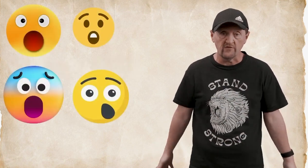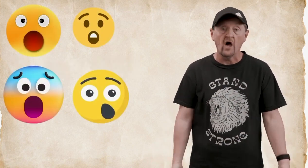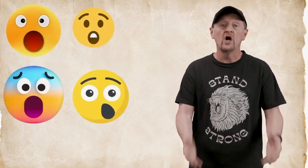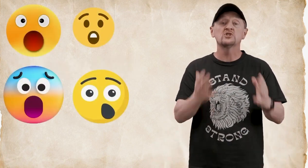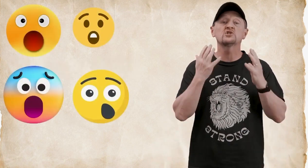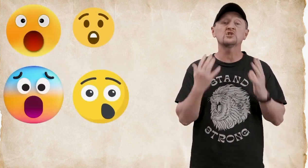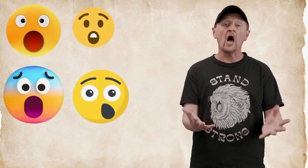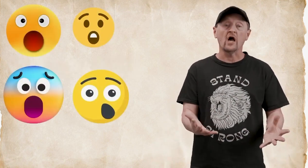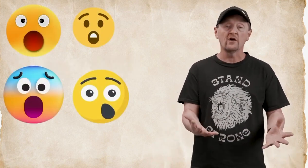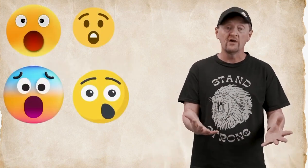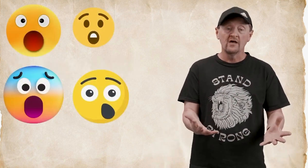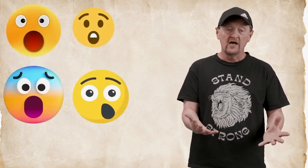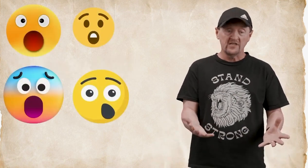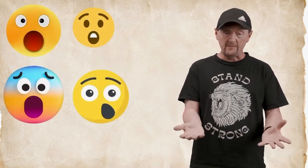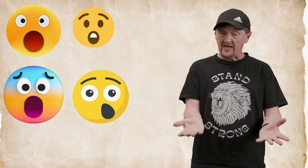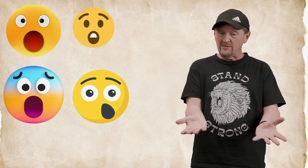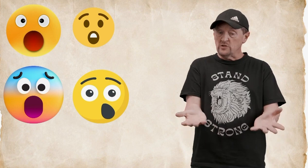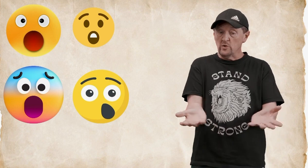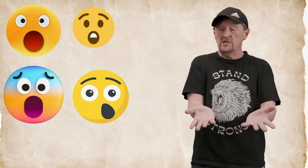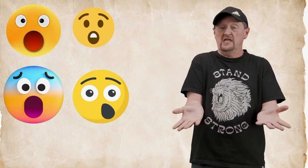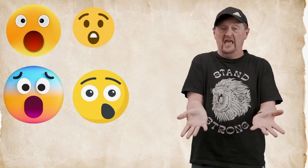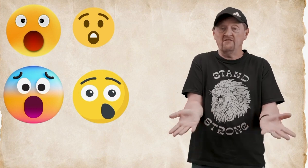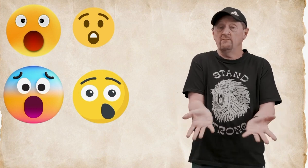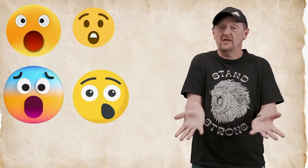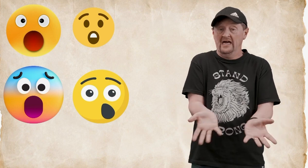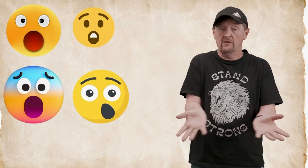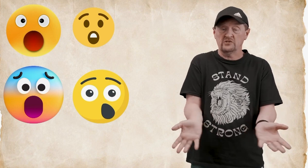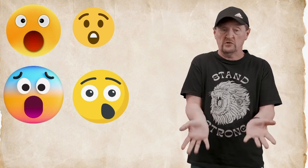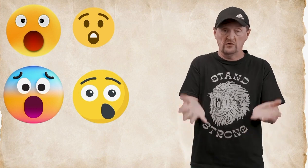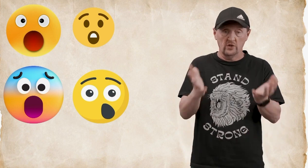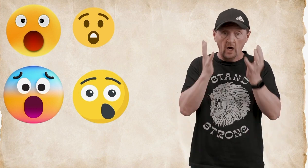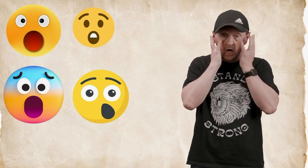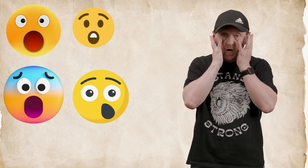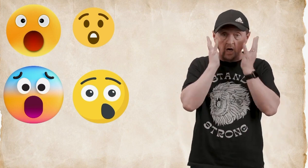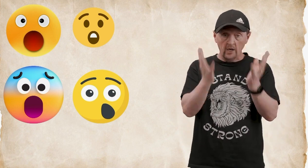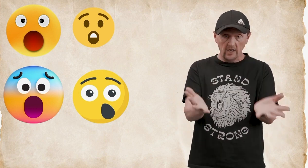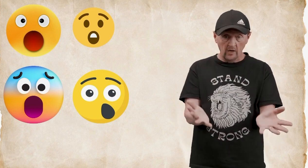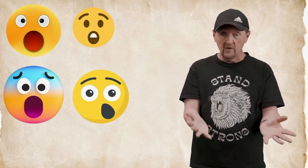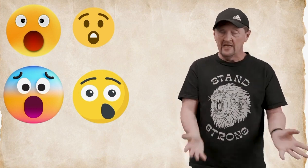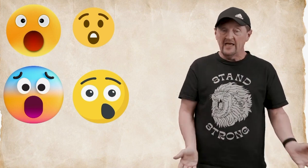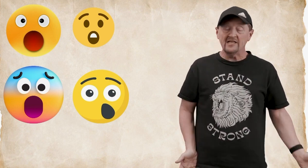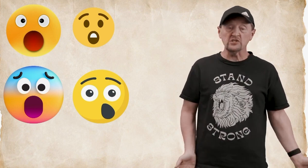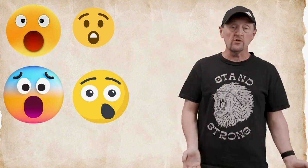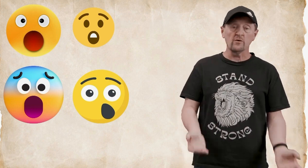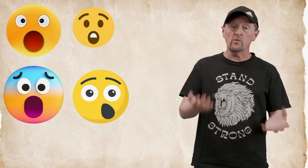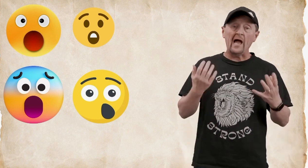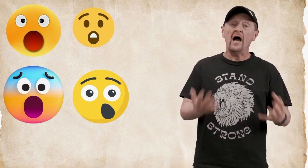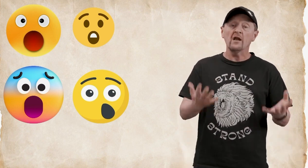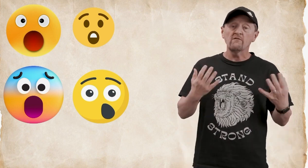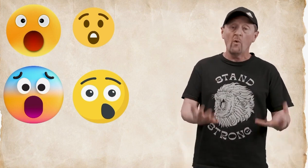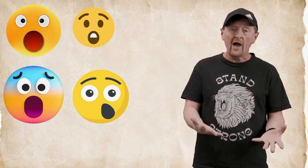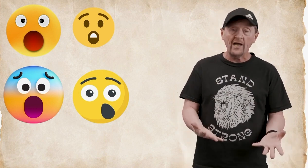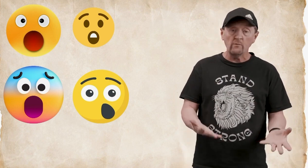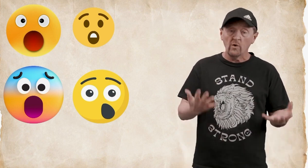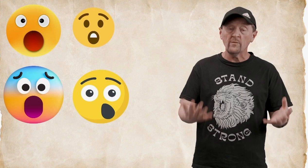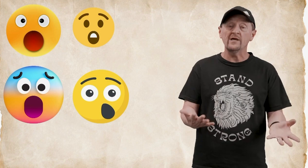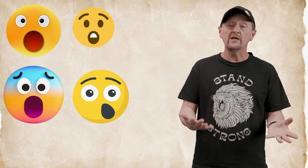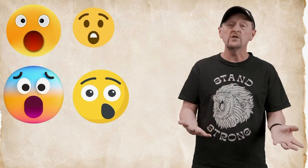shock they might have been doing the kevin mccallister you know oh no and so they're out of wine what are we going to do